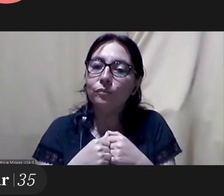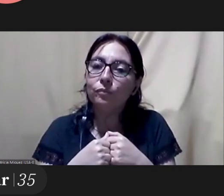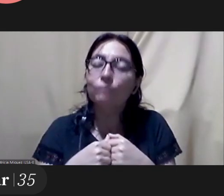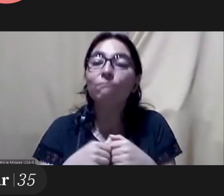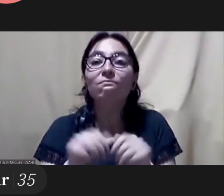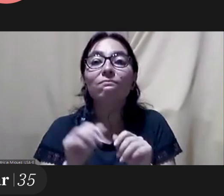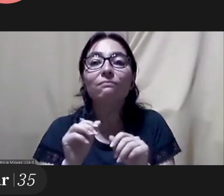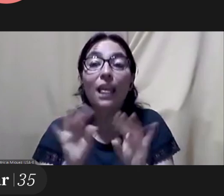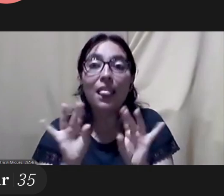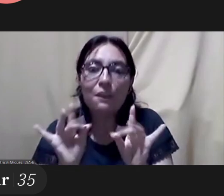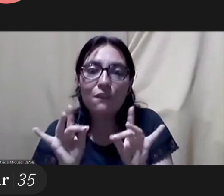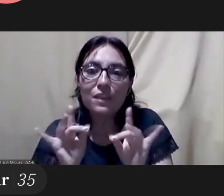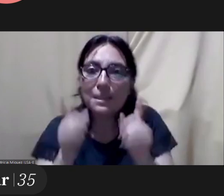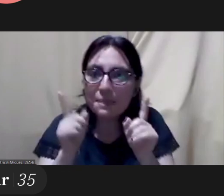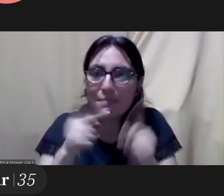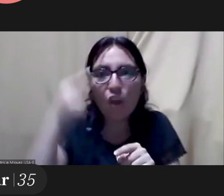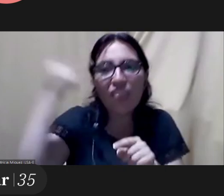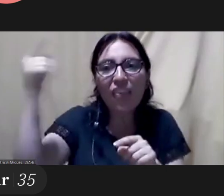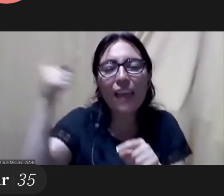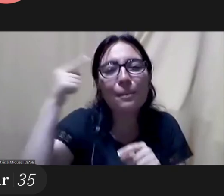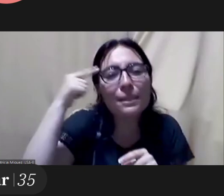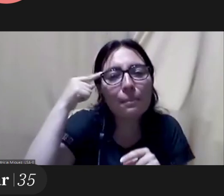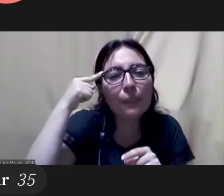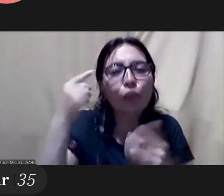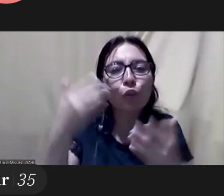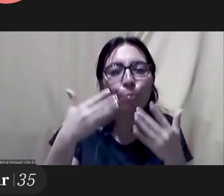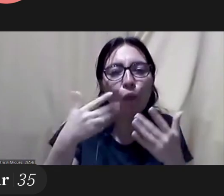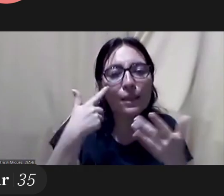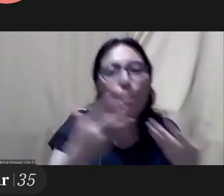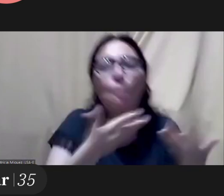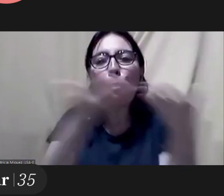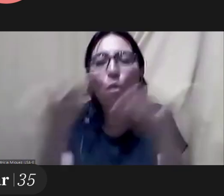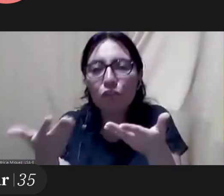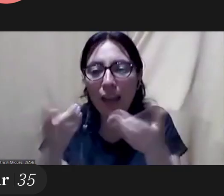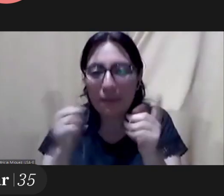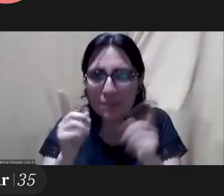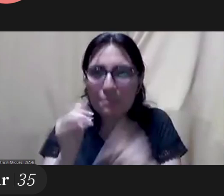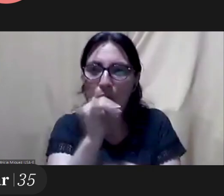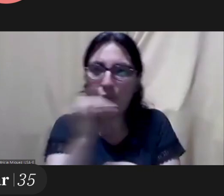those type of thoughts that were difficult somehow to convey.